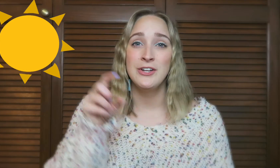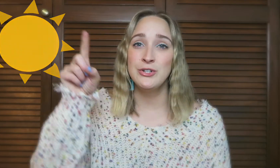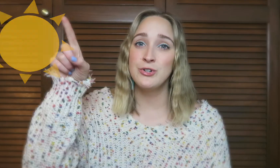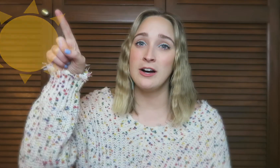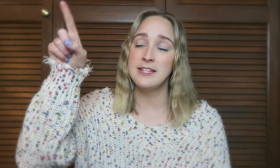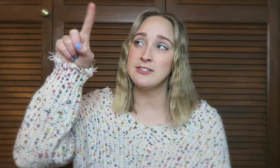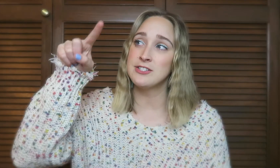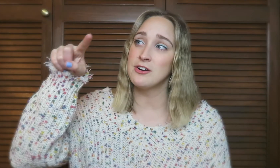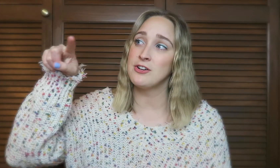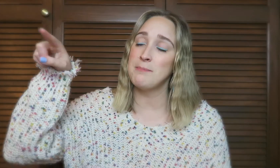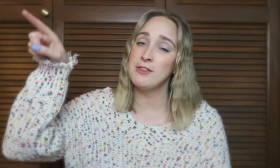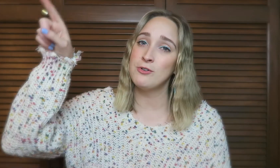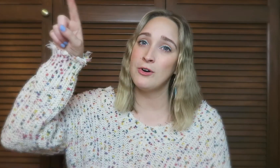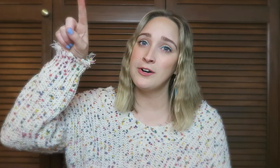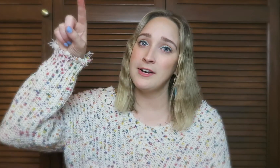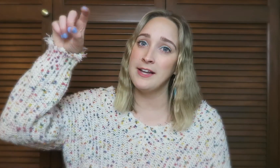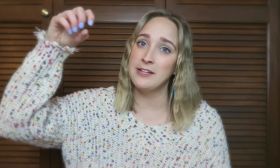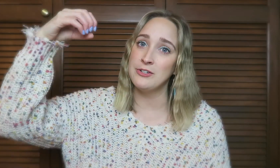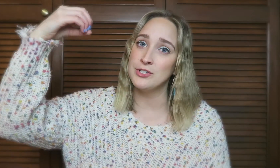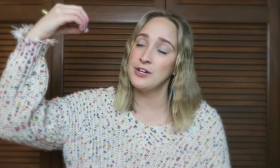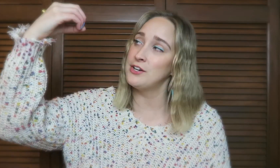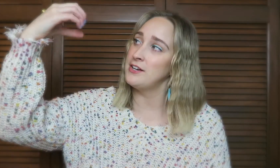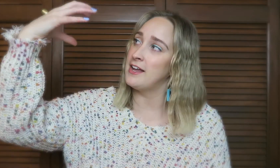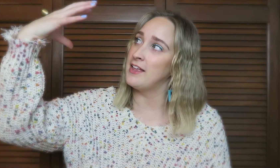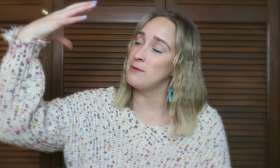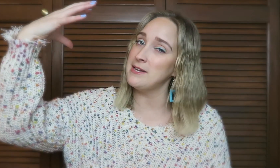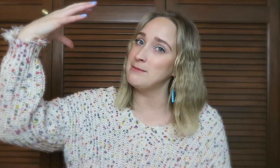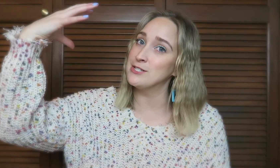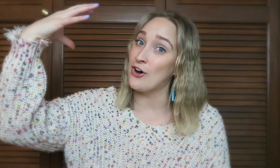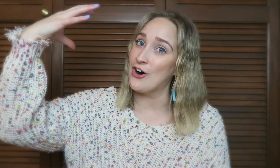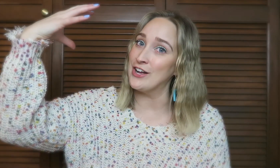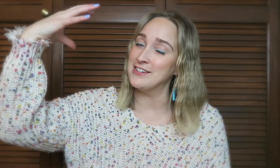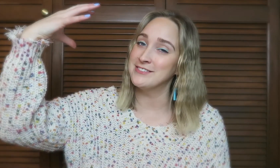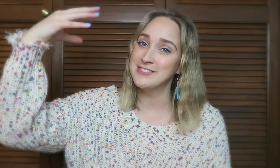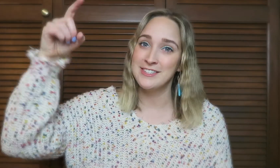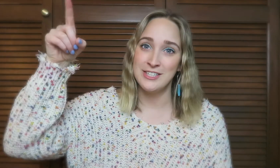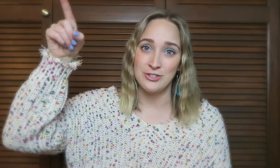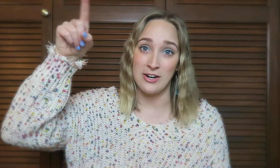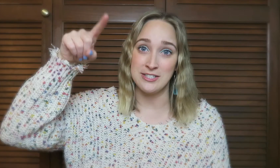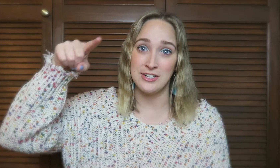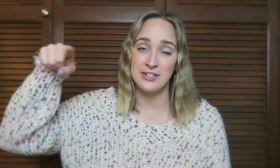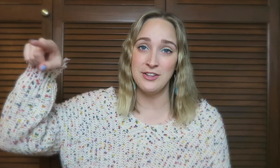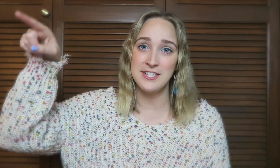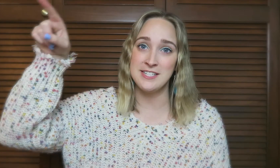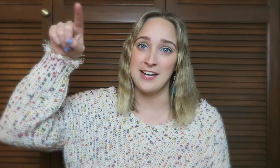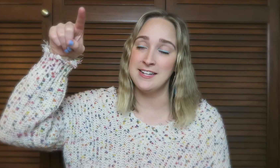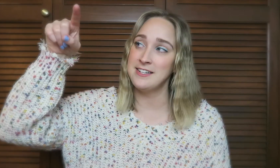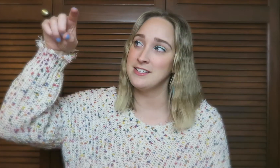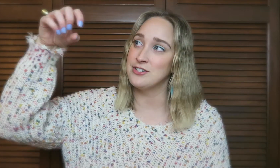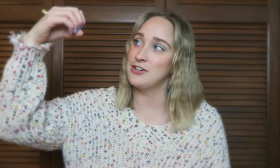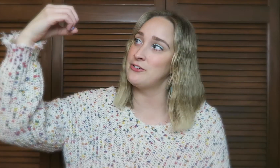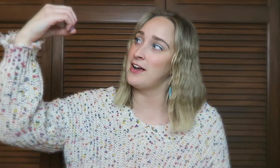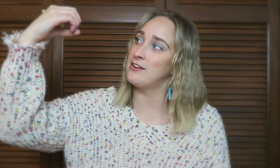You draw a little circle up in the corner and then you turn the beams on. Draw a circle. The sun. Turn it around.